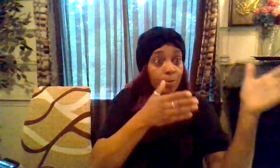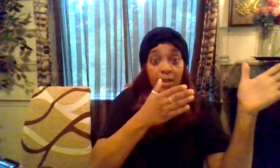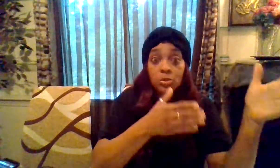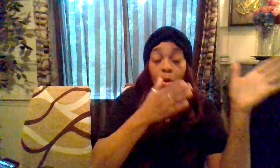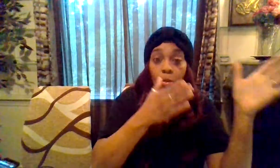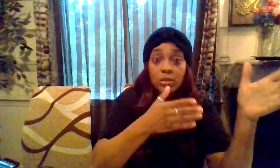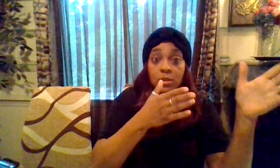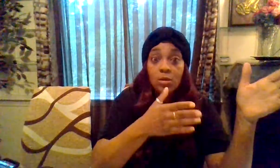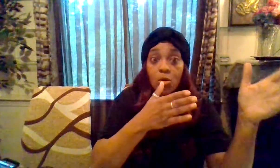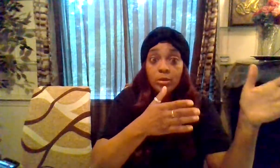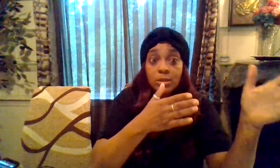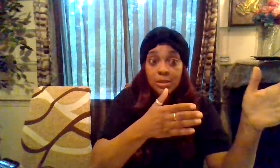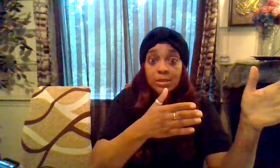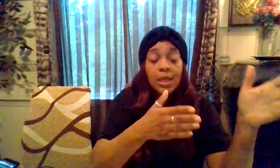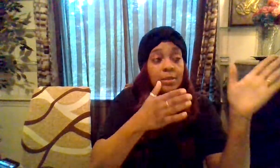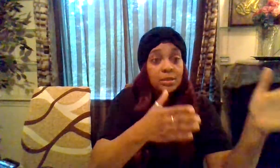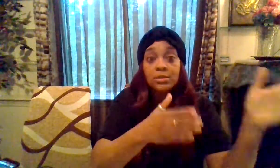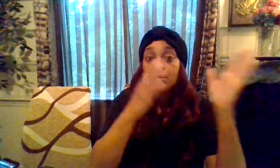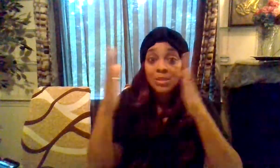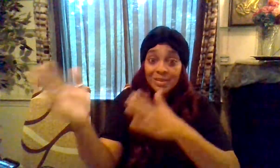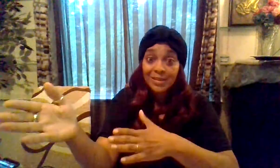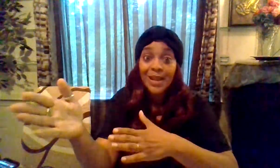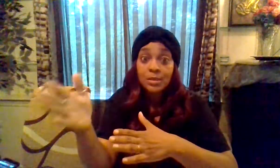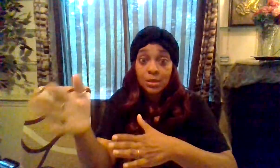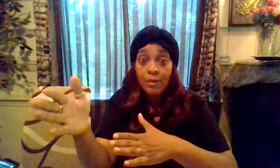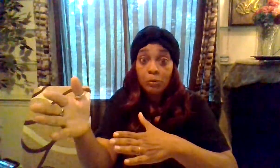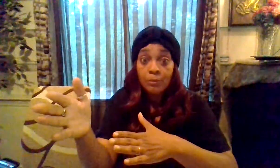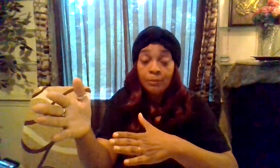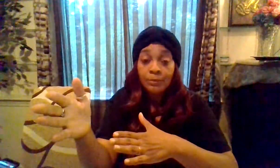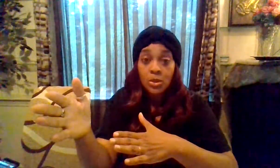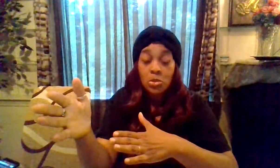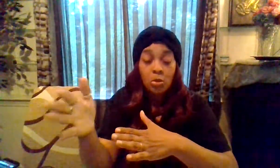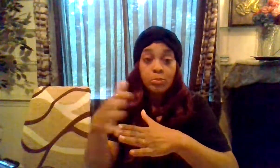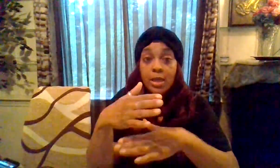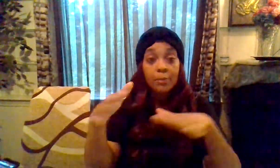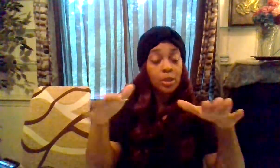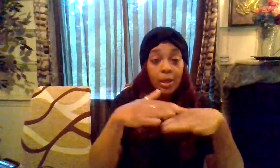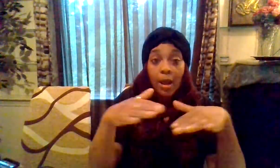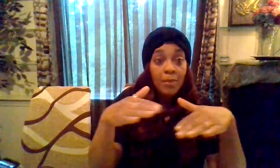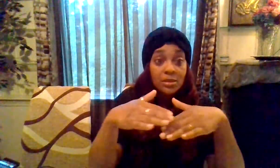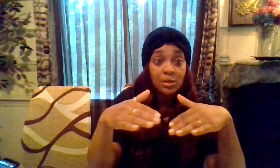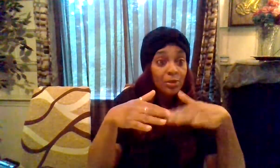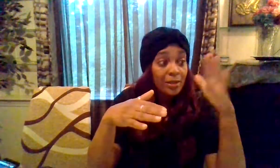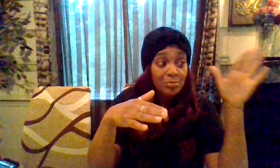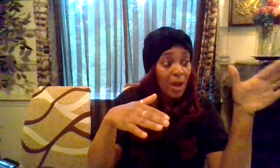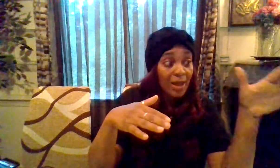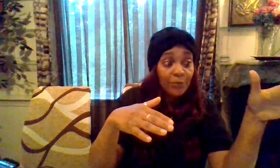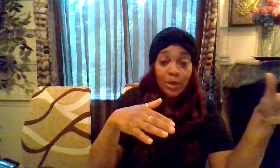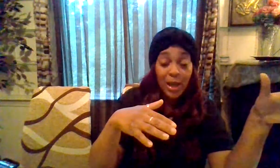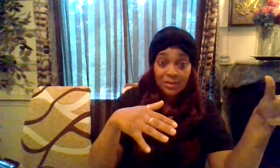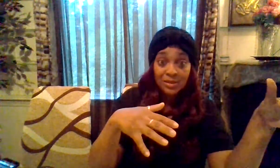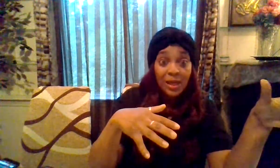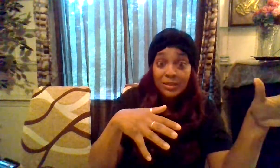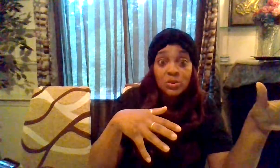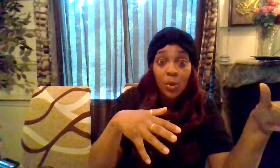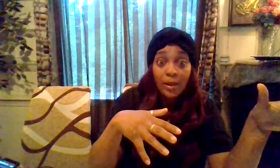based on what took on to this this took me to the next level you know be able to allow myself like my life ain't got to stay this way